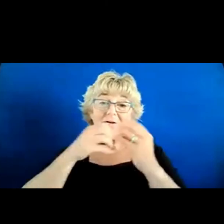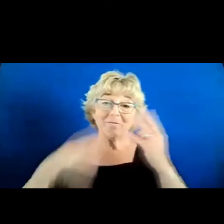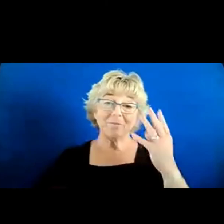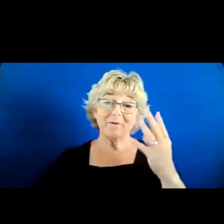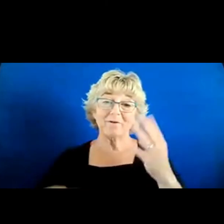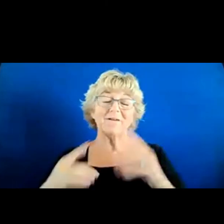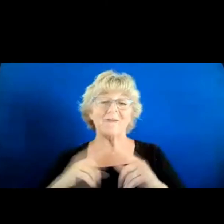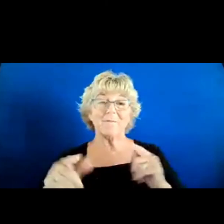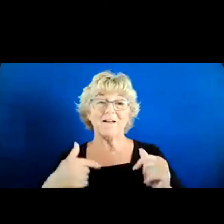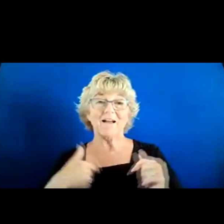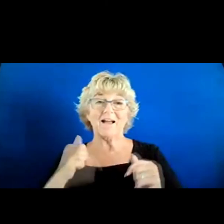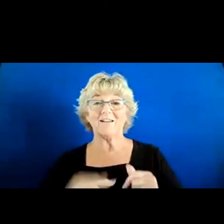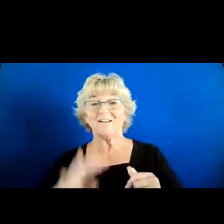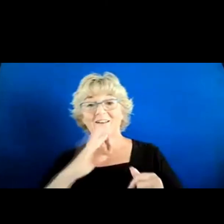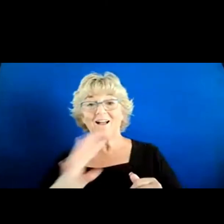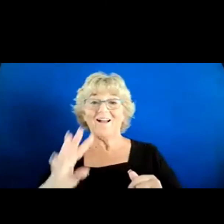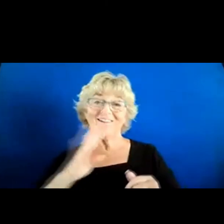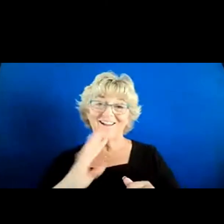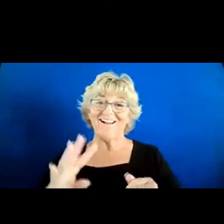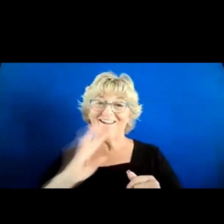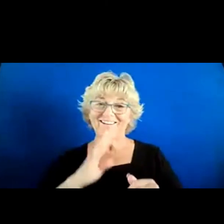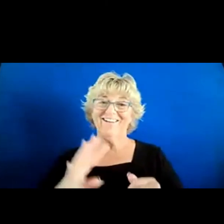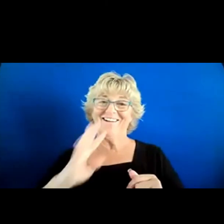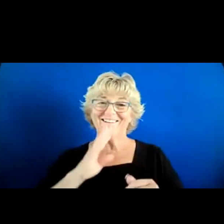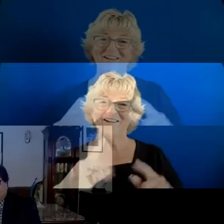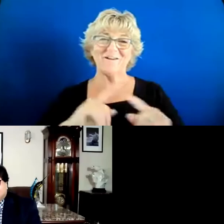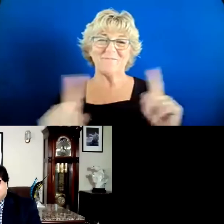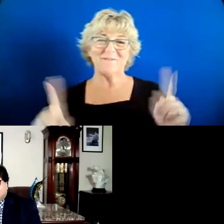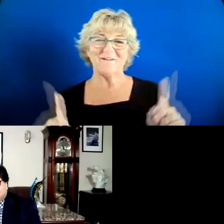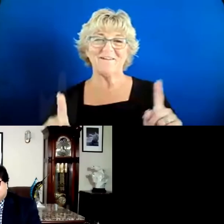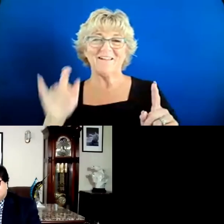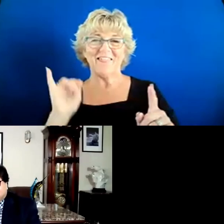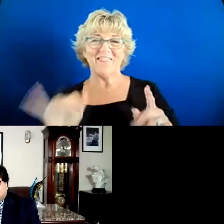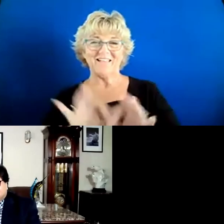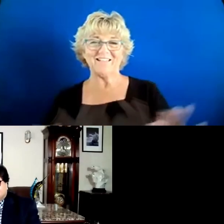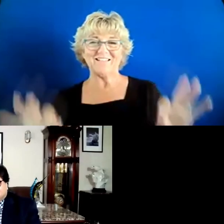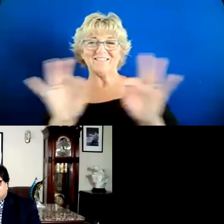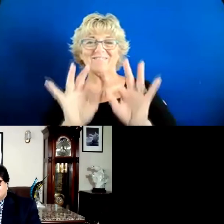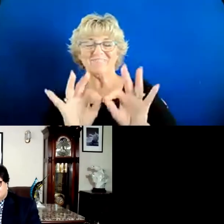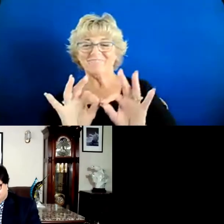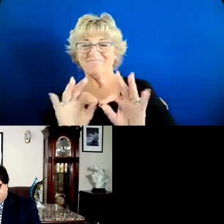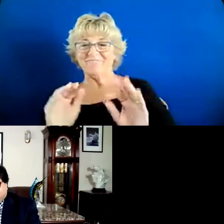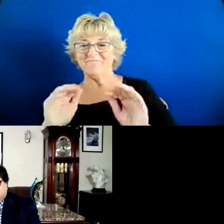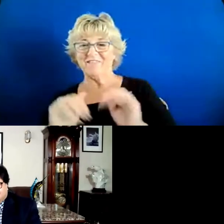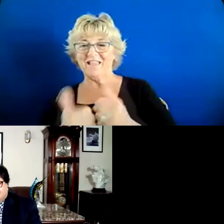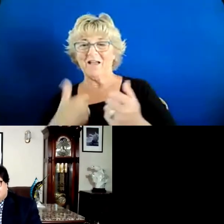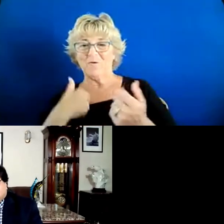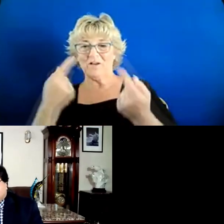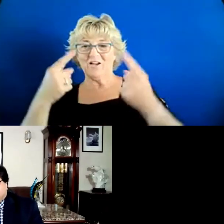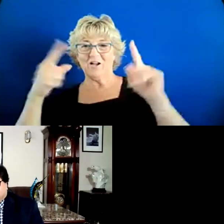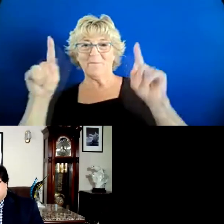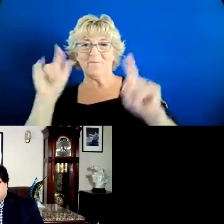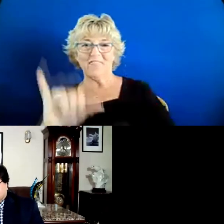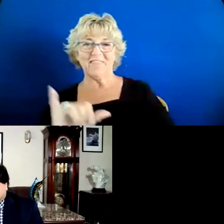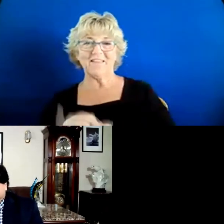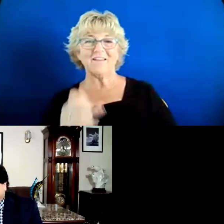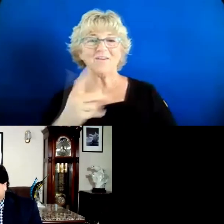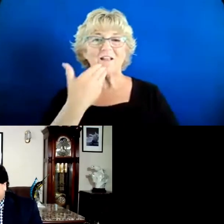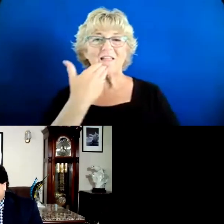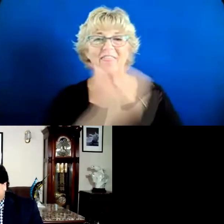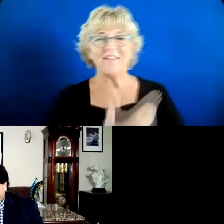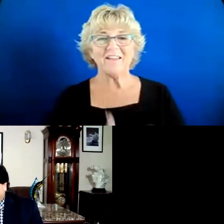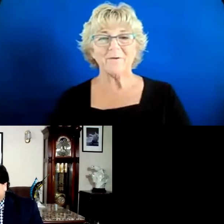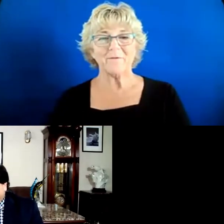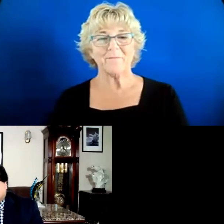But I could probably talk for days on this topic. But I think that's the core of how we accomplish it. Thank you very much.